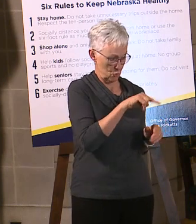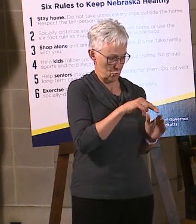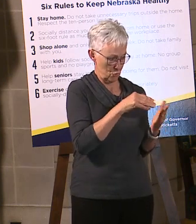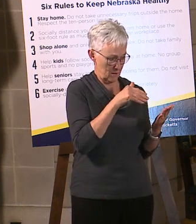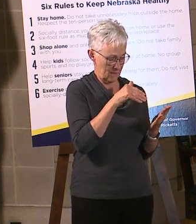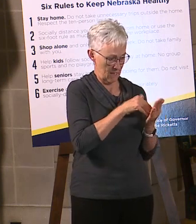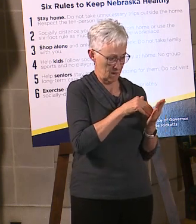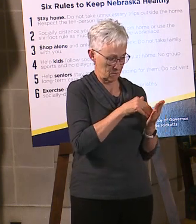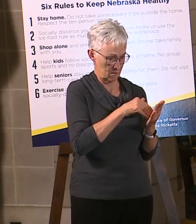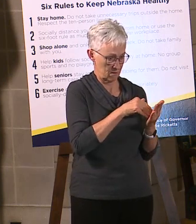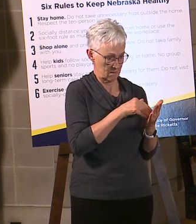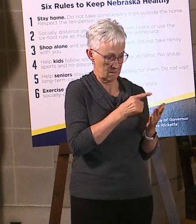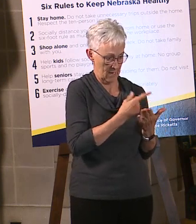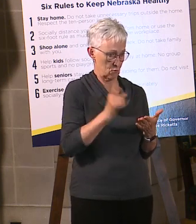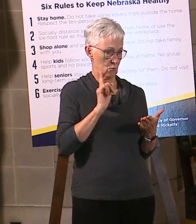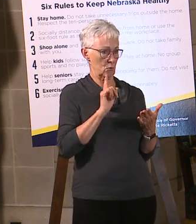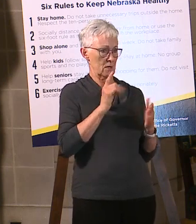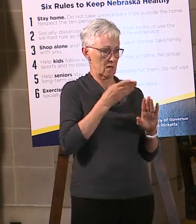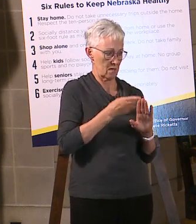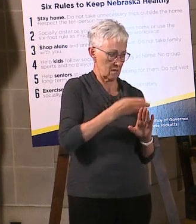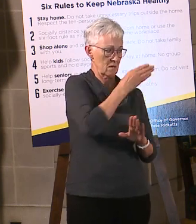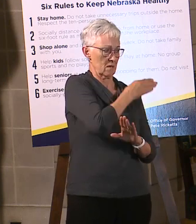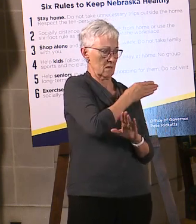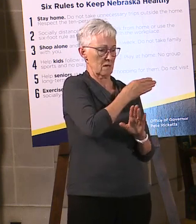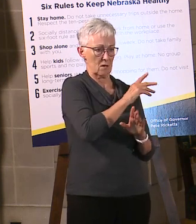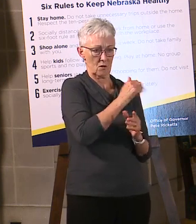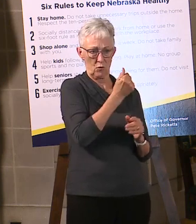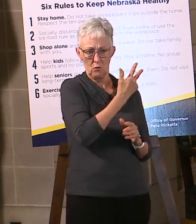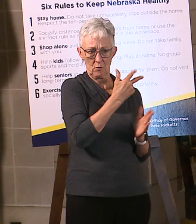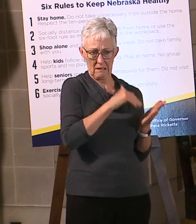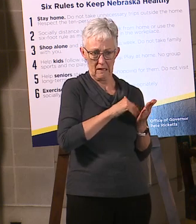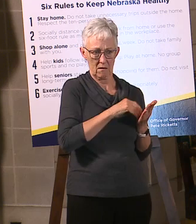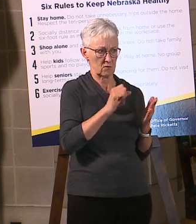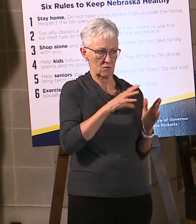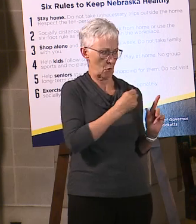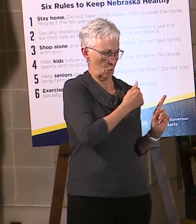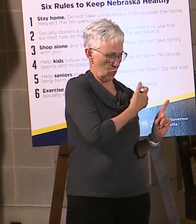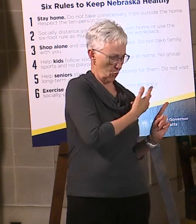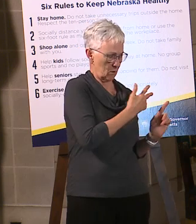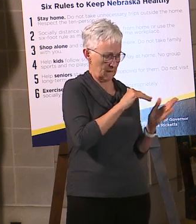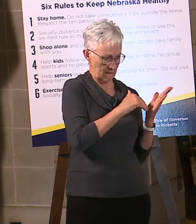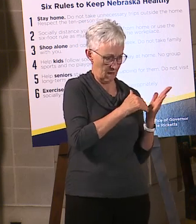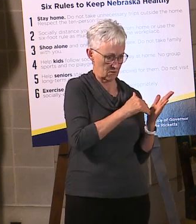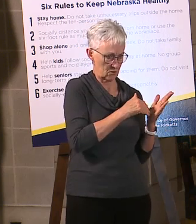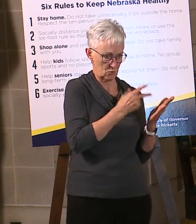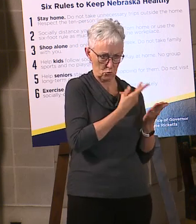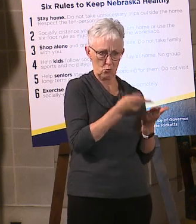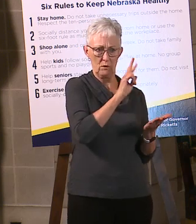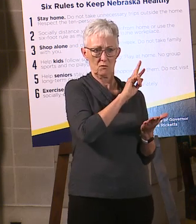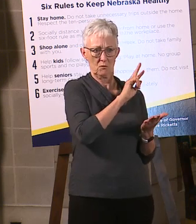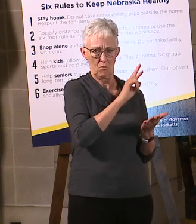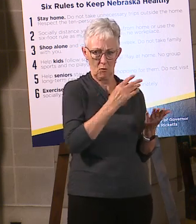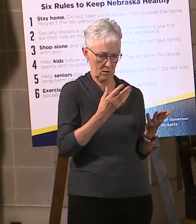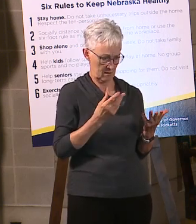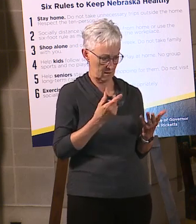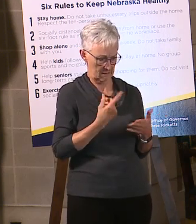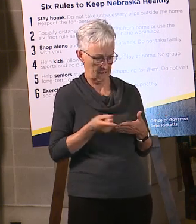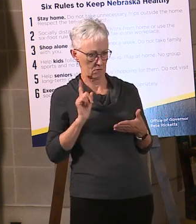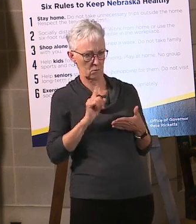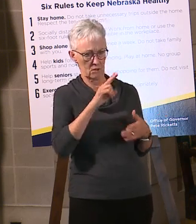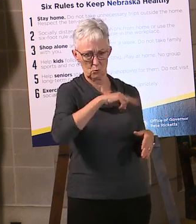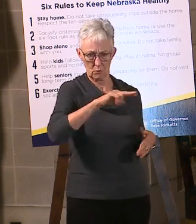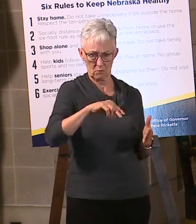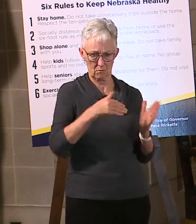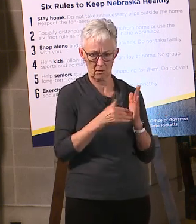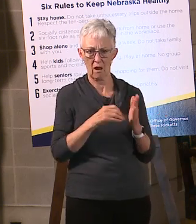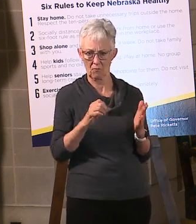from the 13,300 tests the week before that. So we're going to continue to look for ways to be able to expand Test Nebraska, and I would encourage the Omaha Chamber